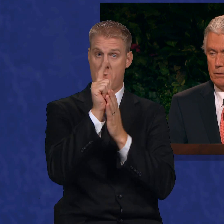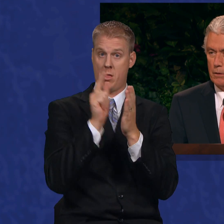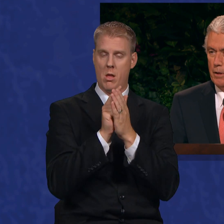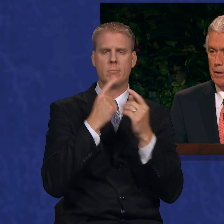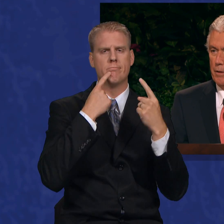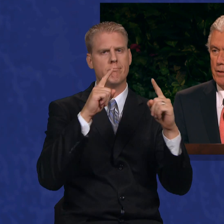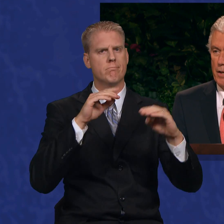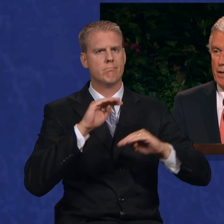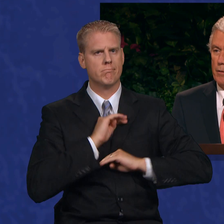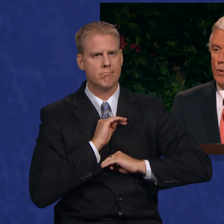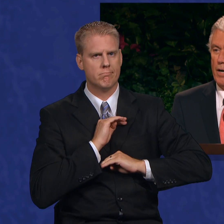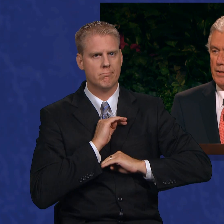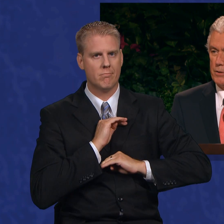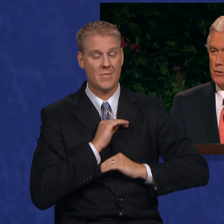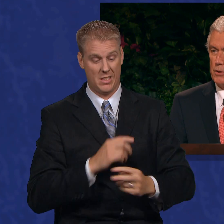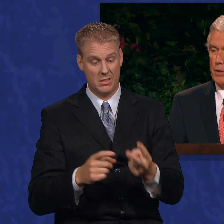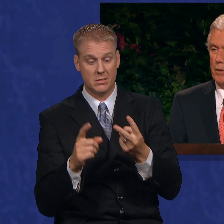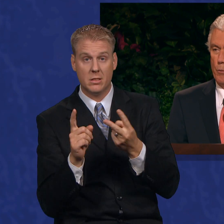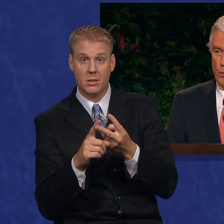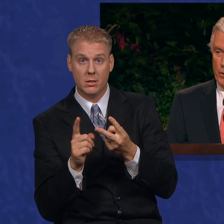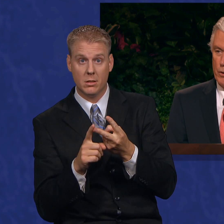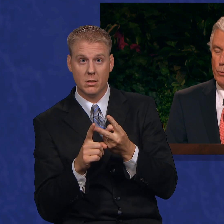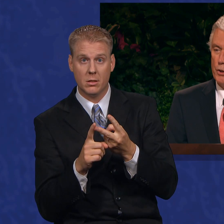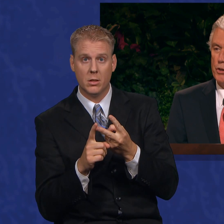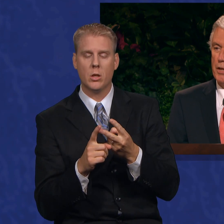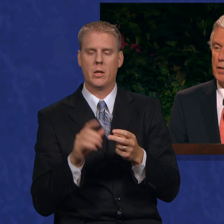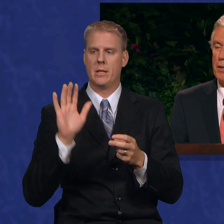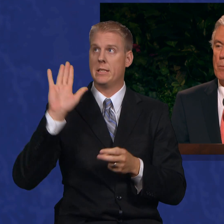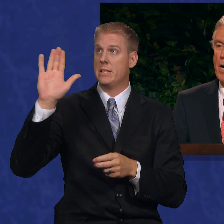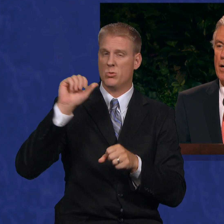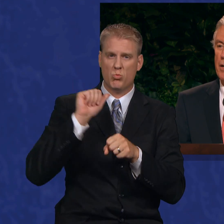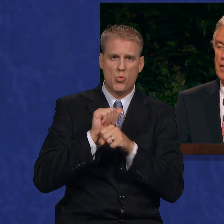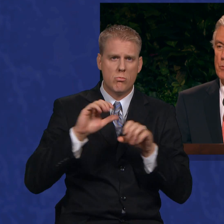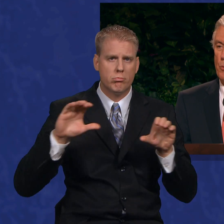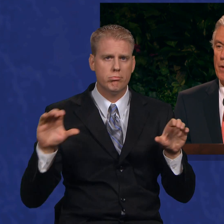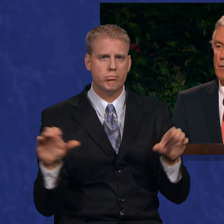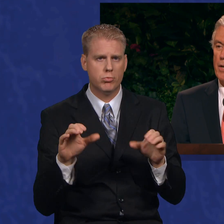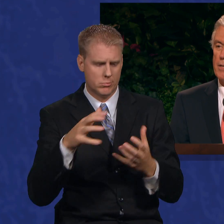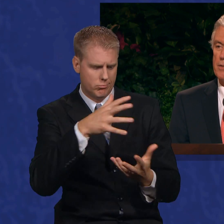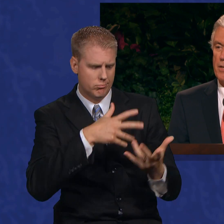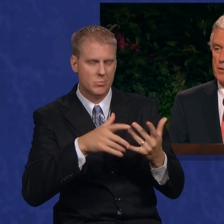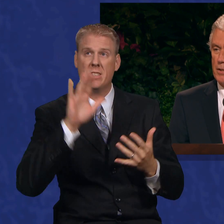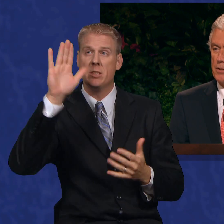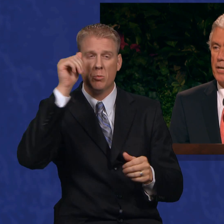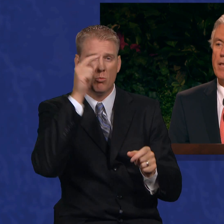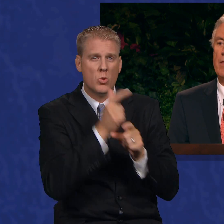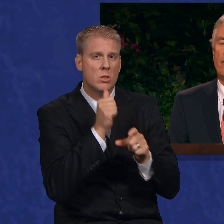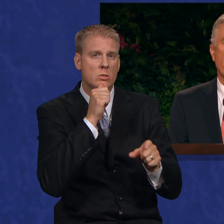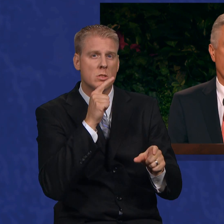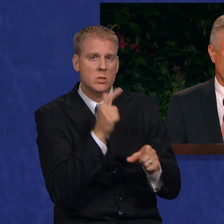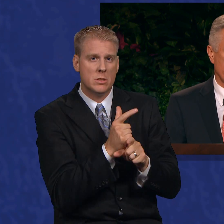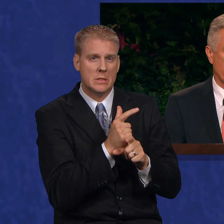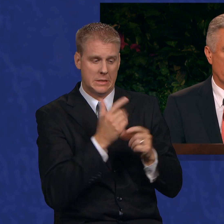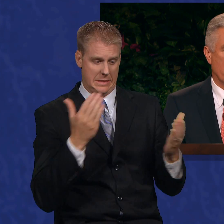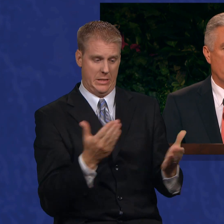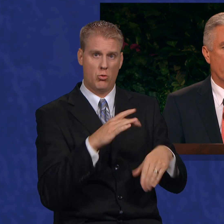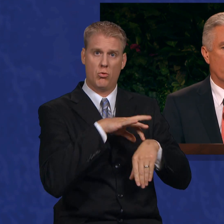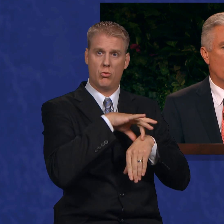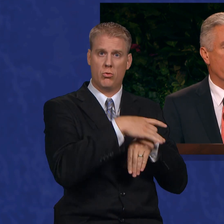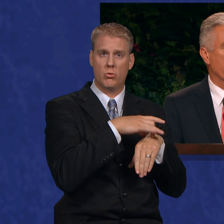The other was the work which he did among his brethren and sisters in the flesh